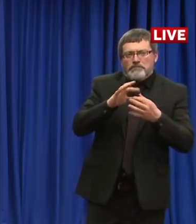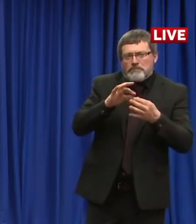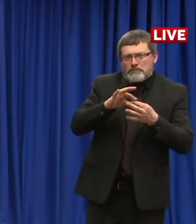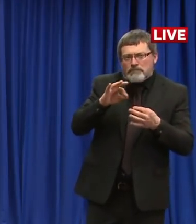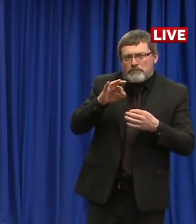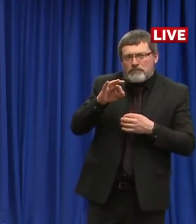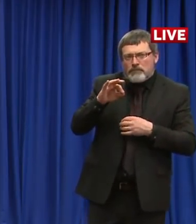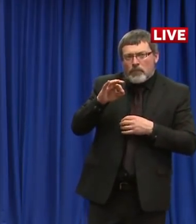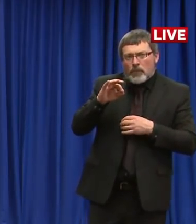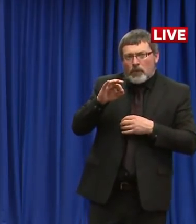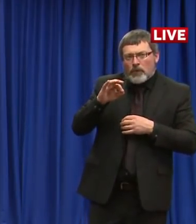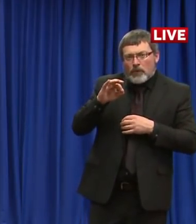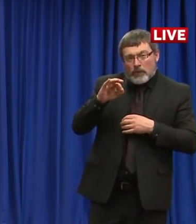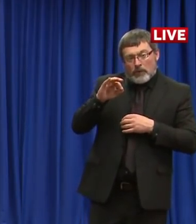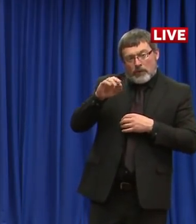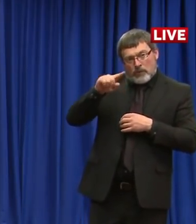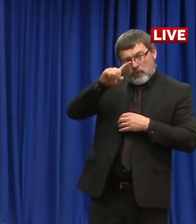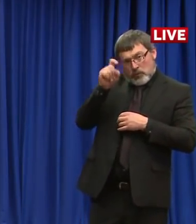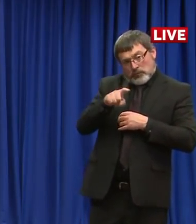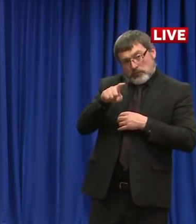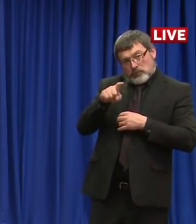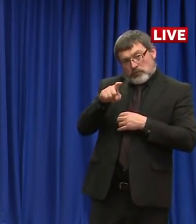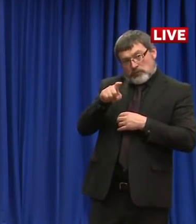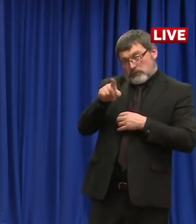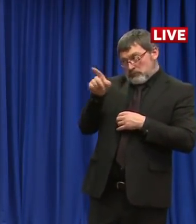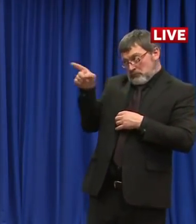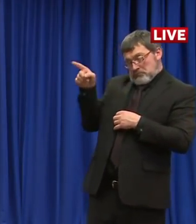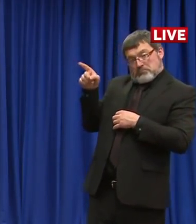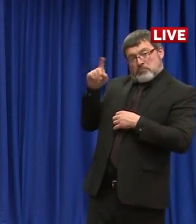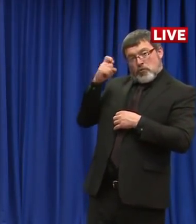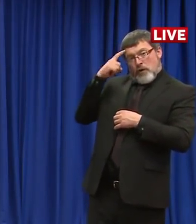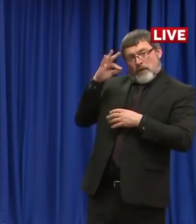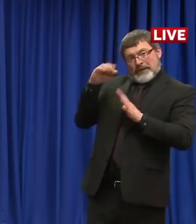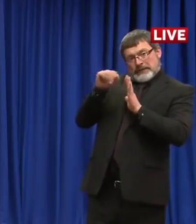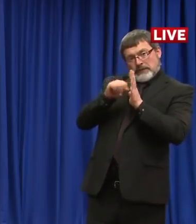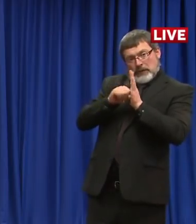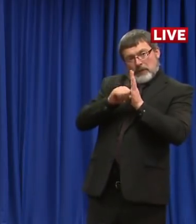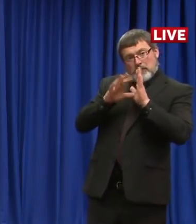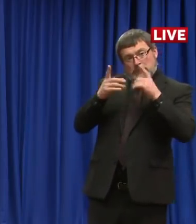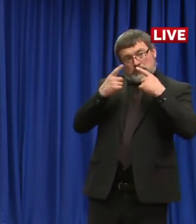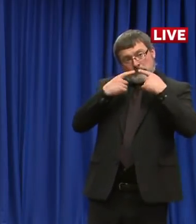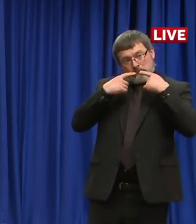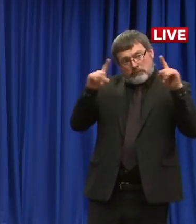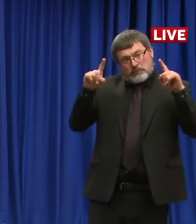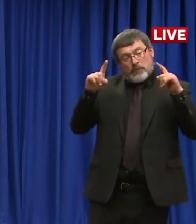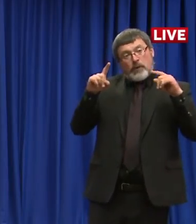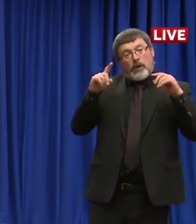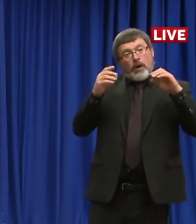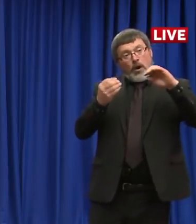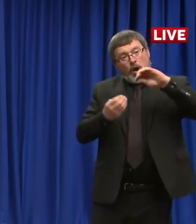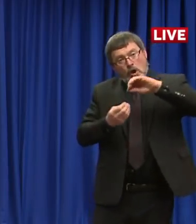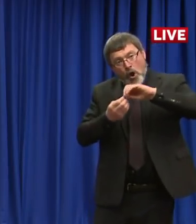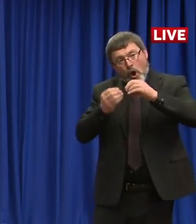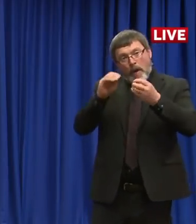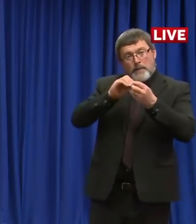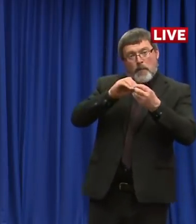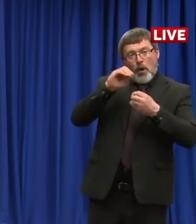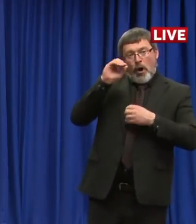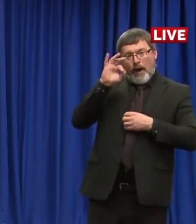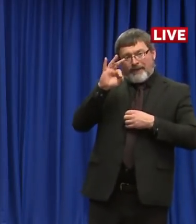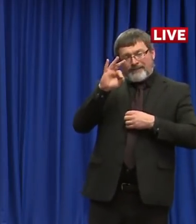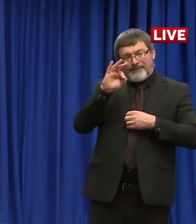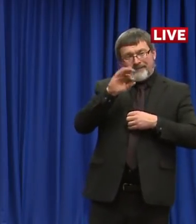disclosures the numbers of cases and deaths occurring among either residents